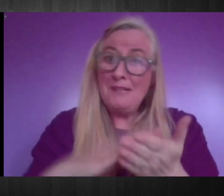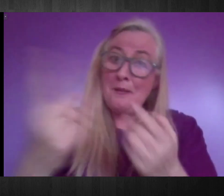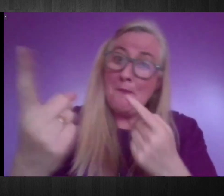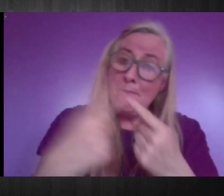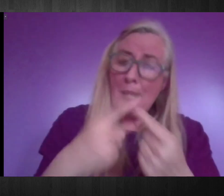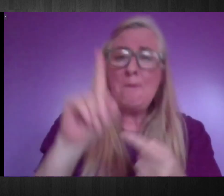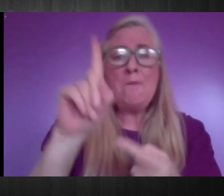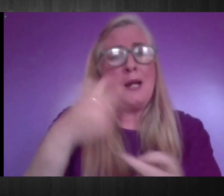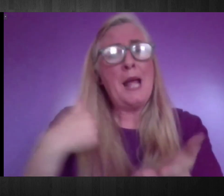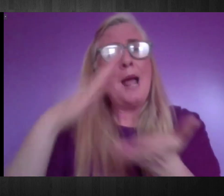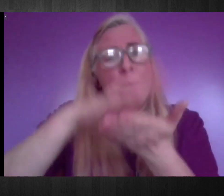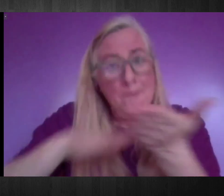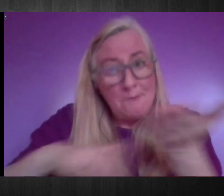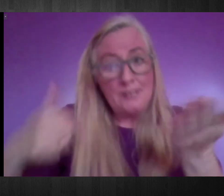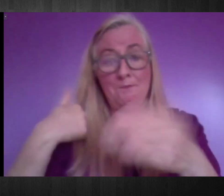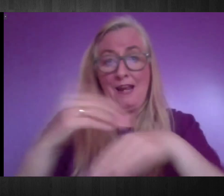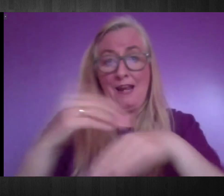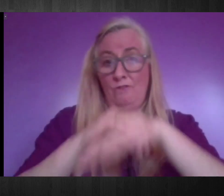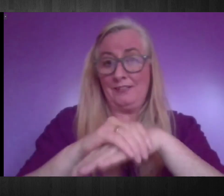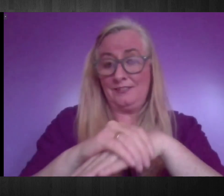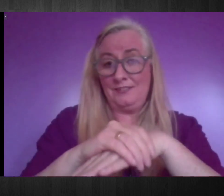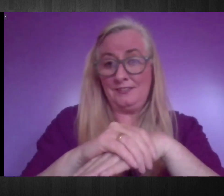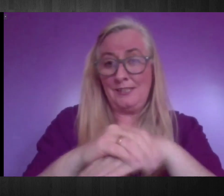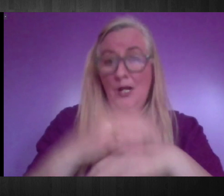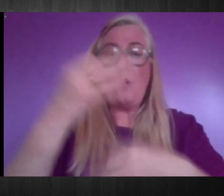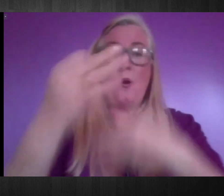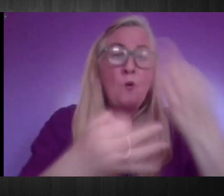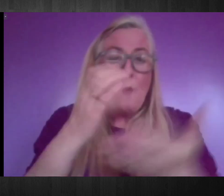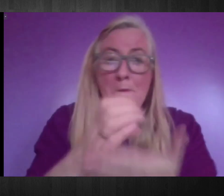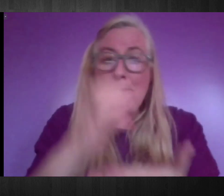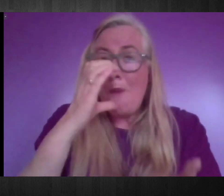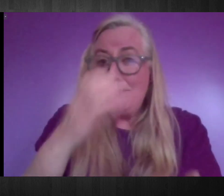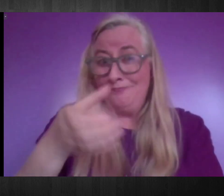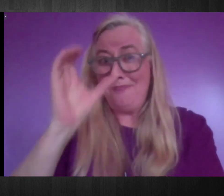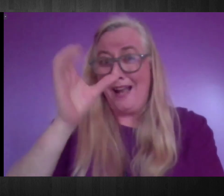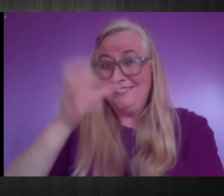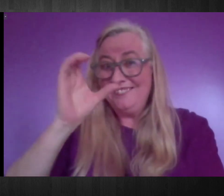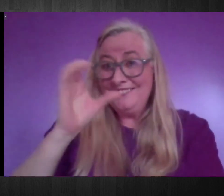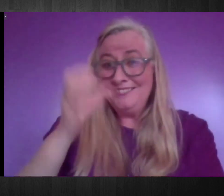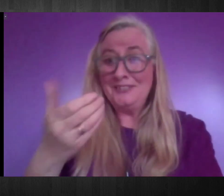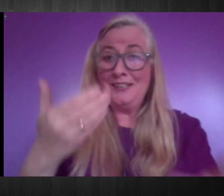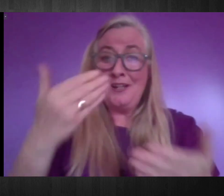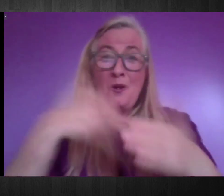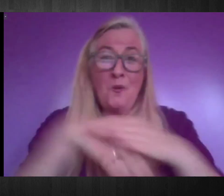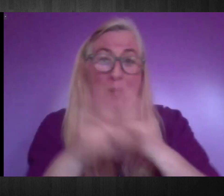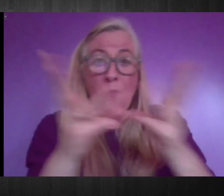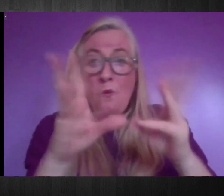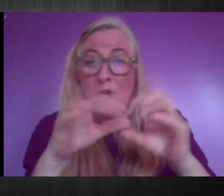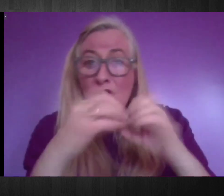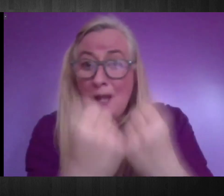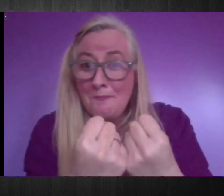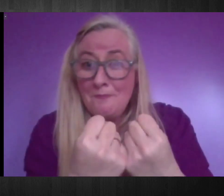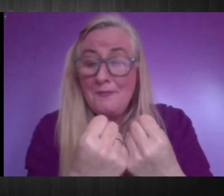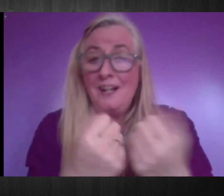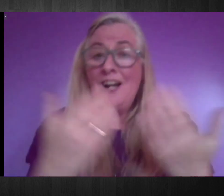missing is my friends and brands and going to the pub for a point, going into the workshop, and then I'm missing me